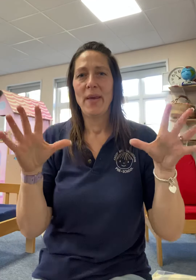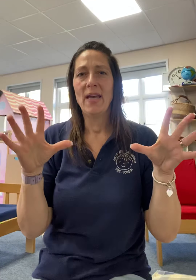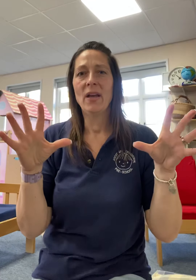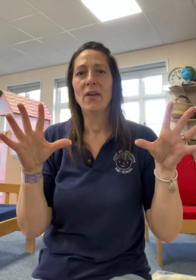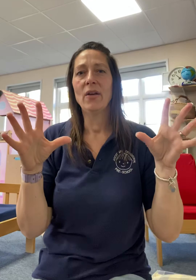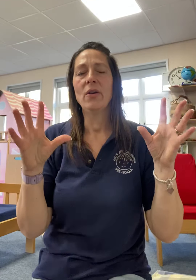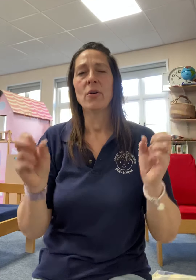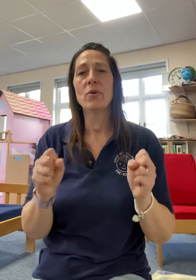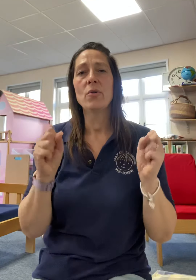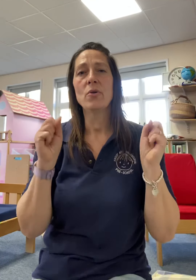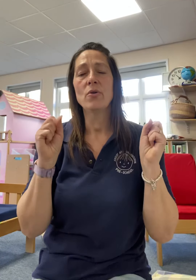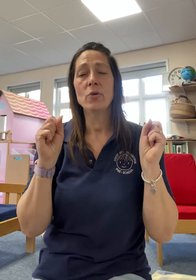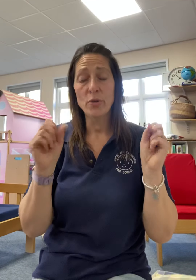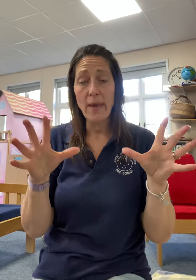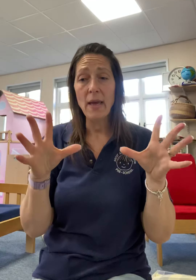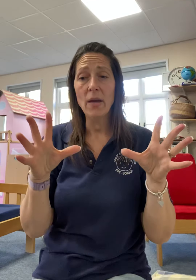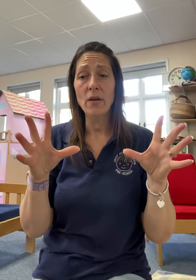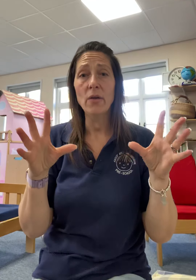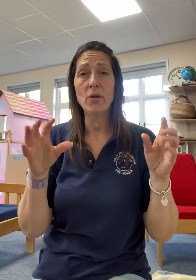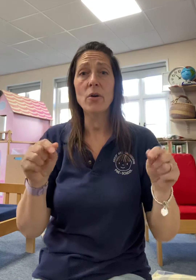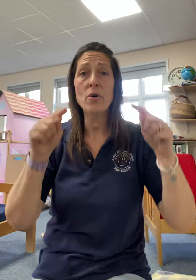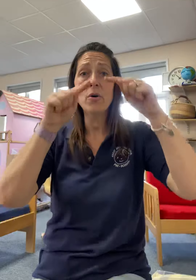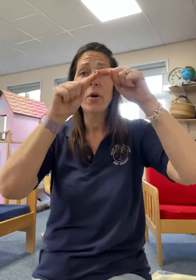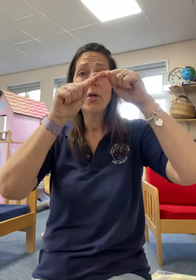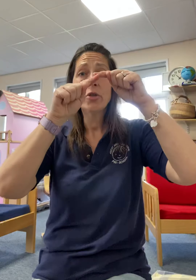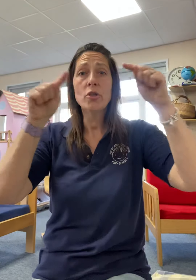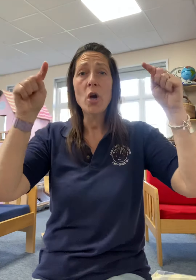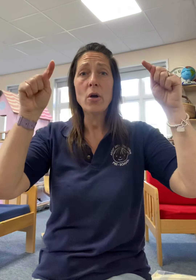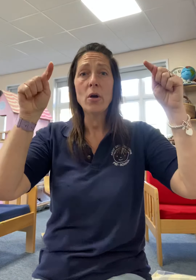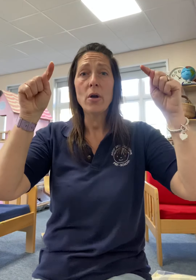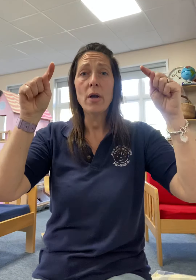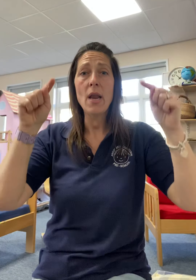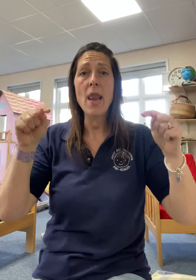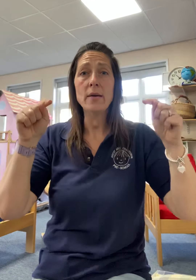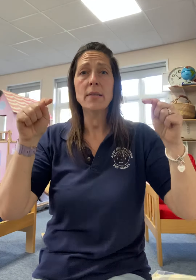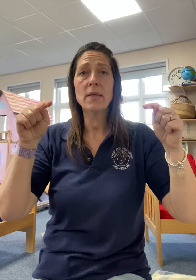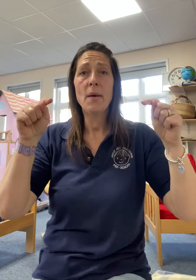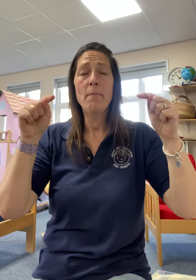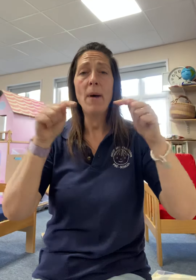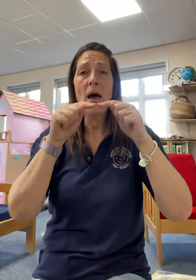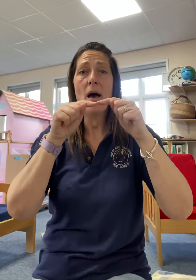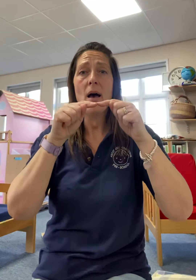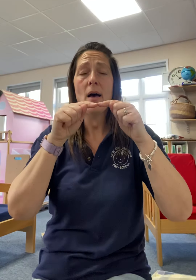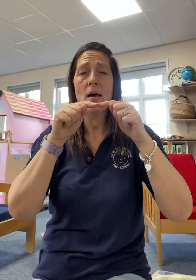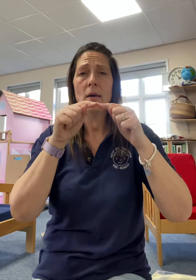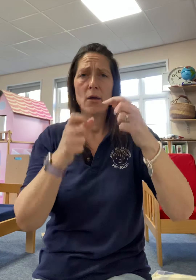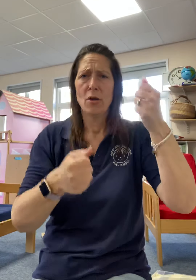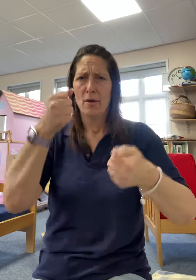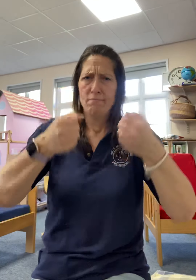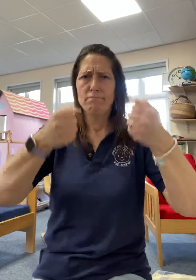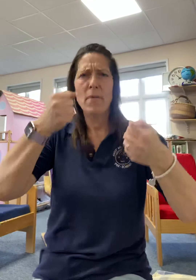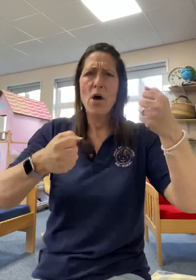Twinkle twinkle chocolate bar. my